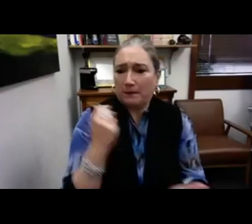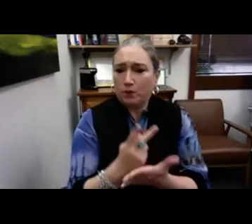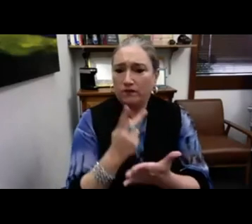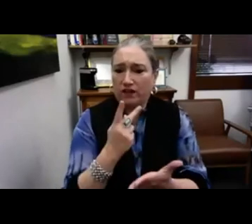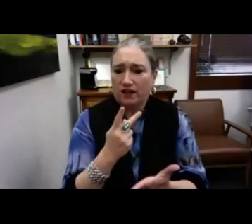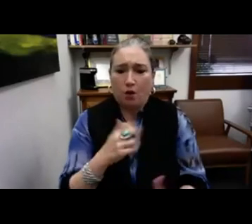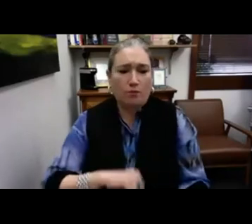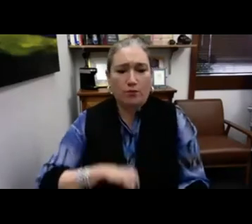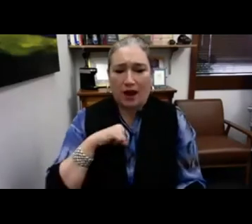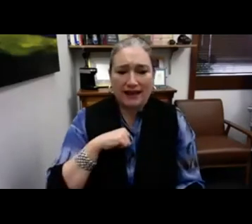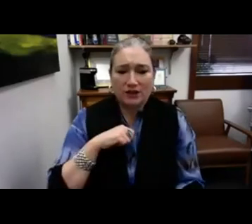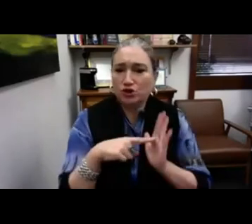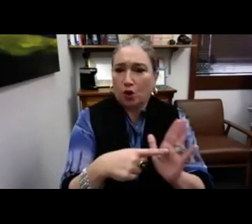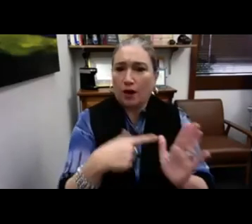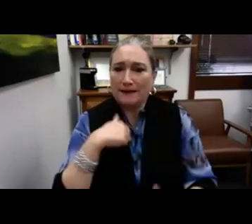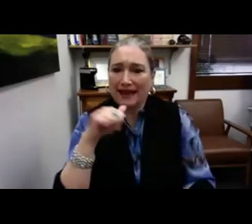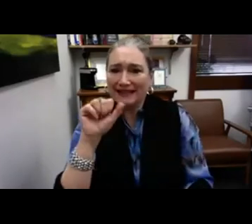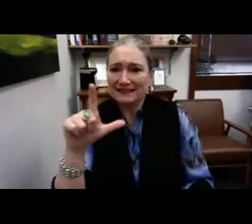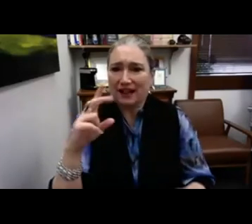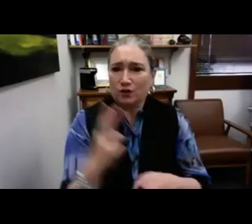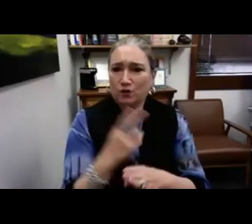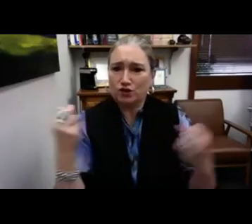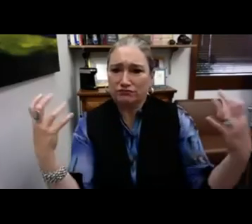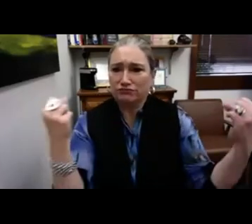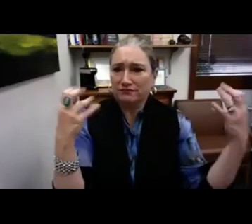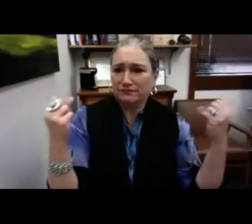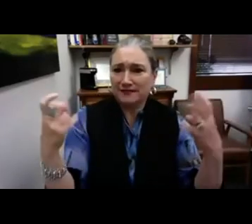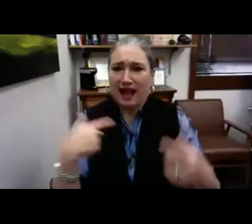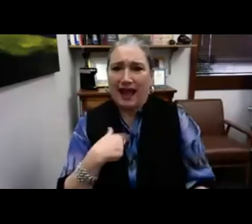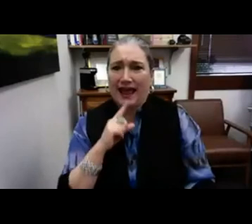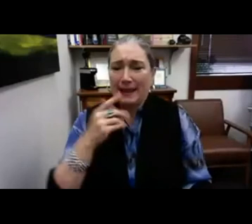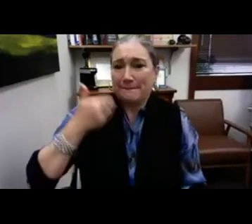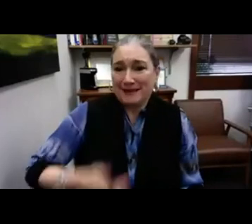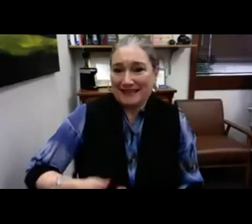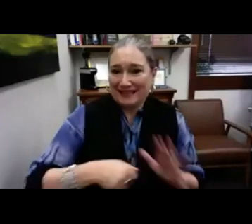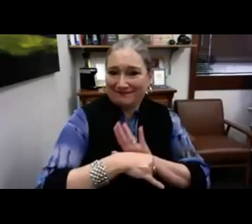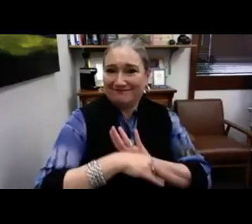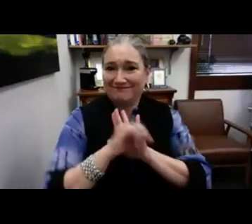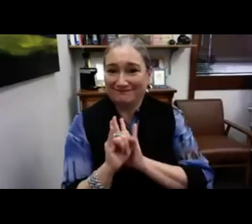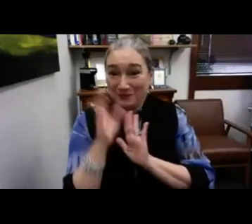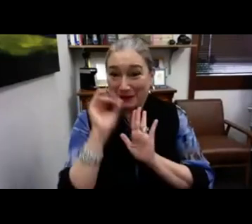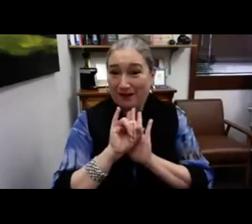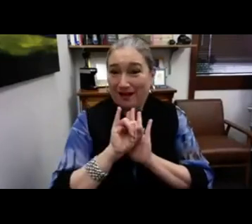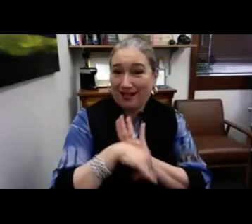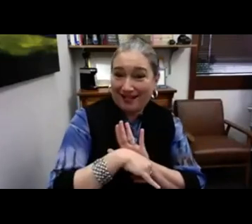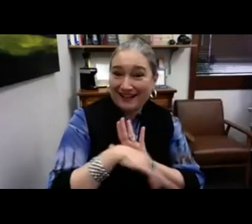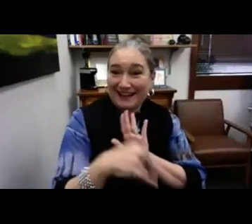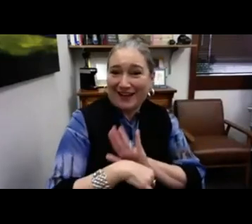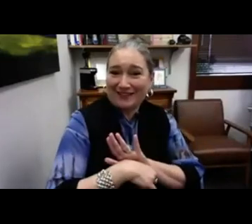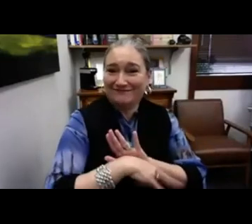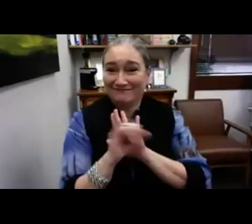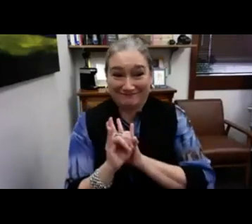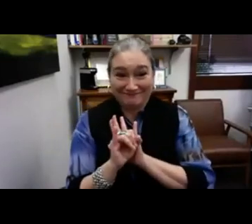my deaf identity was almost like a stamp of approval or pride to show that I am an ASL user and I am me.